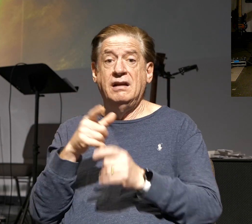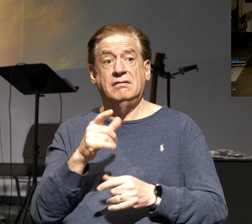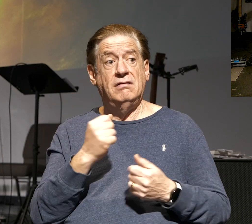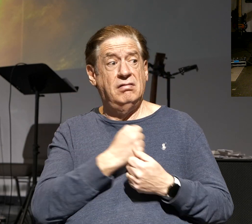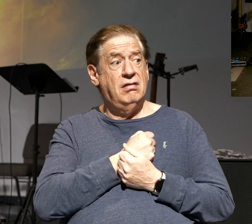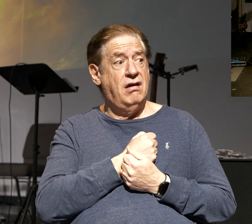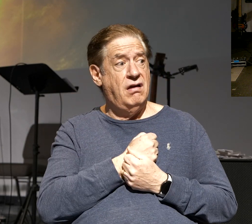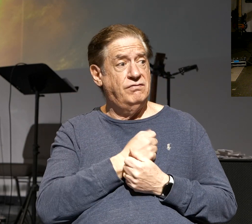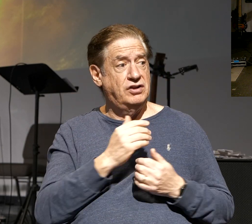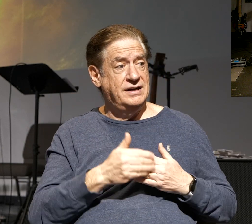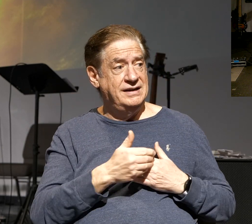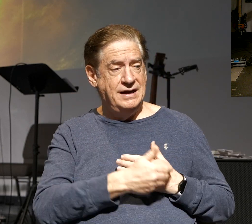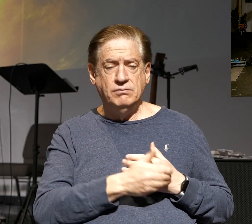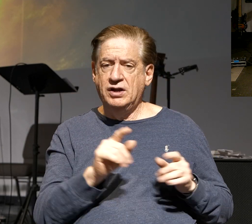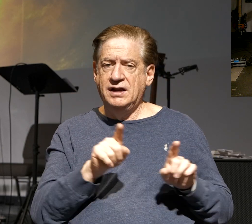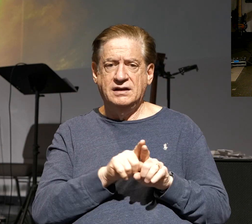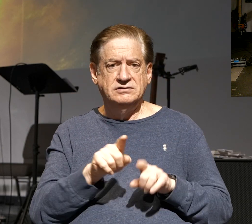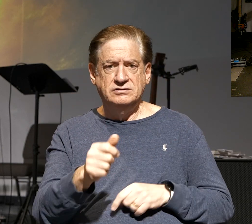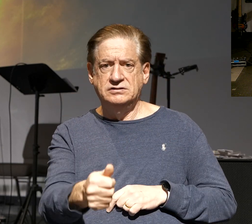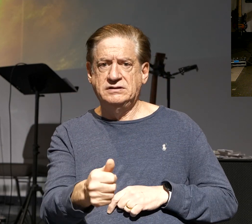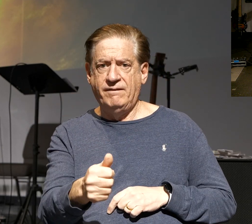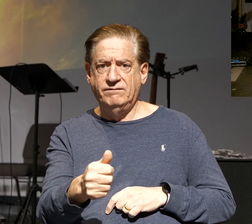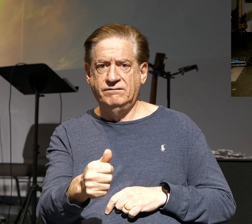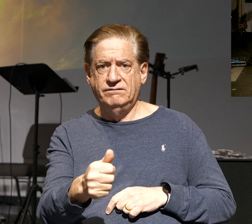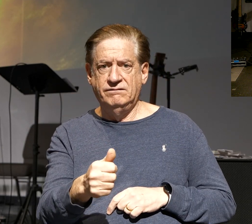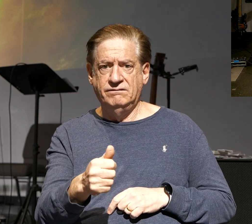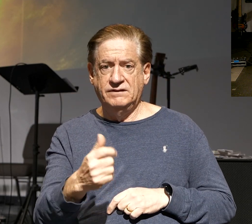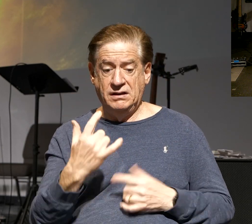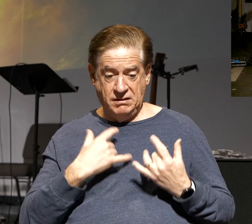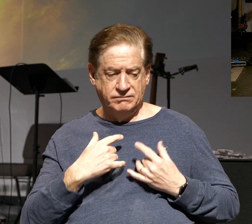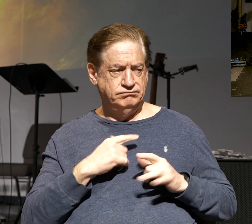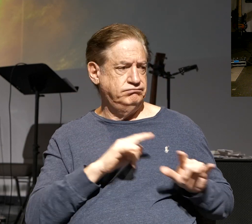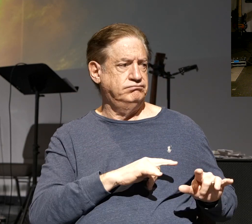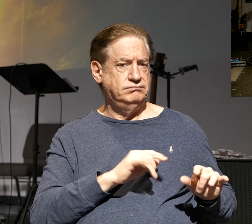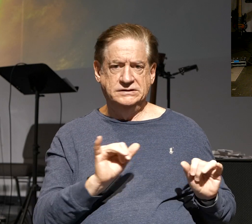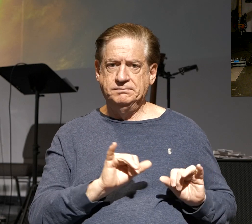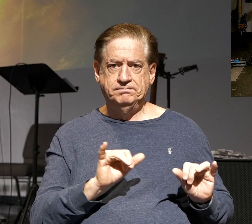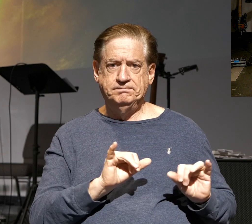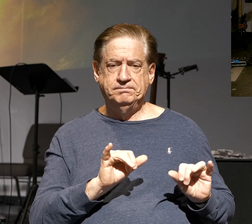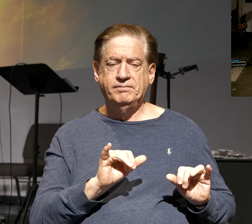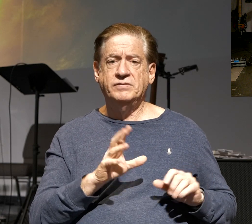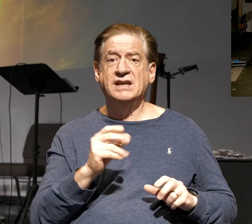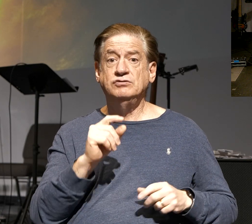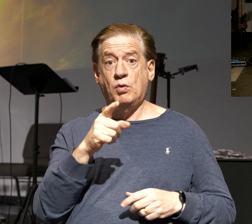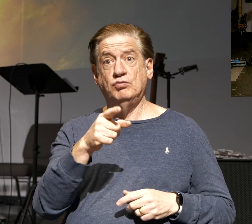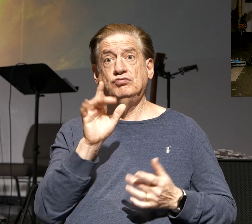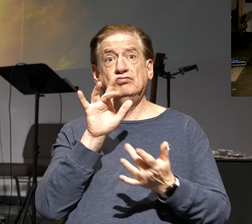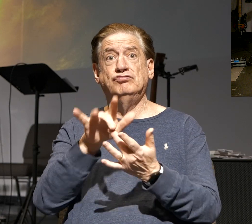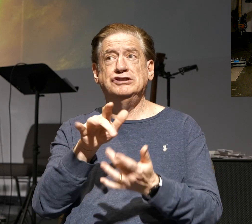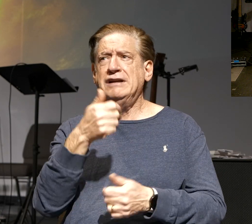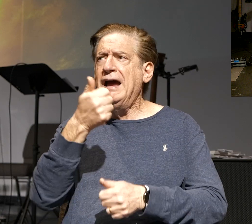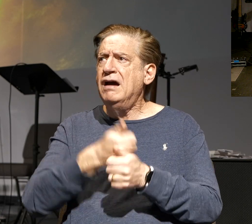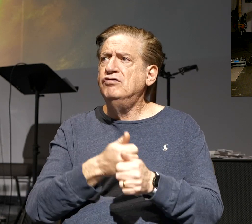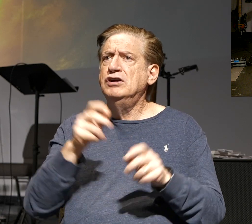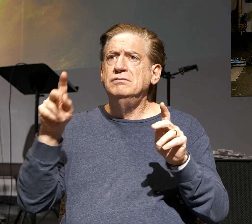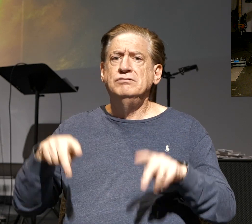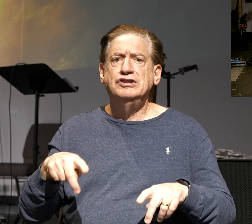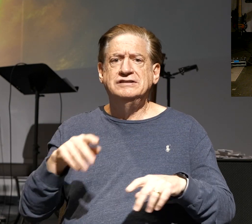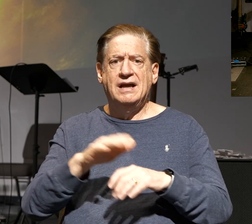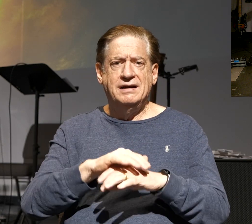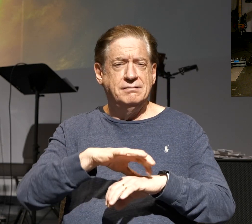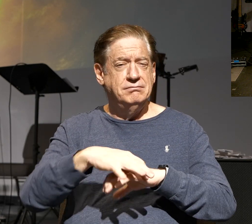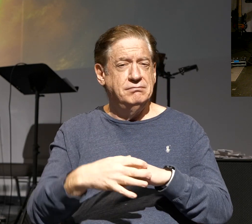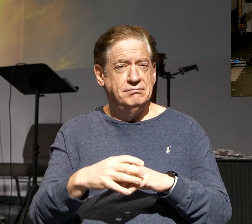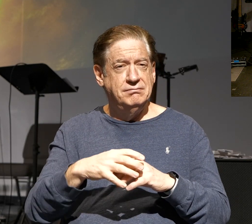so, that's within the reach of every person on the planet. In fact, it's interesting